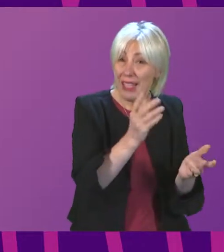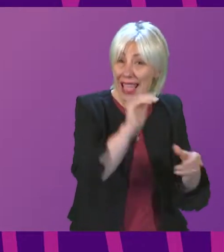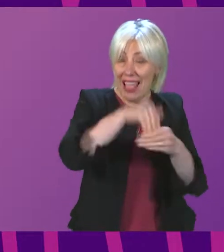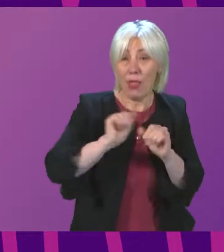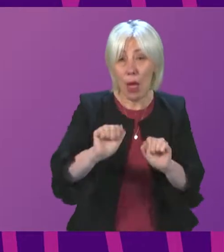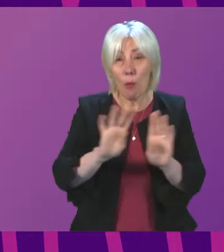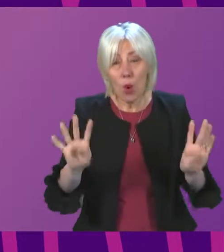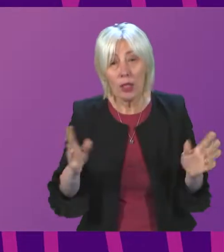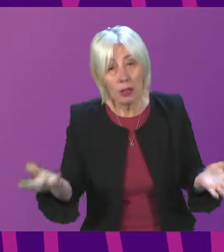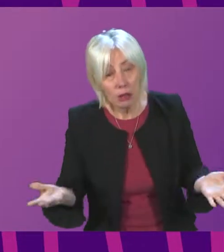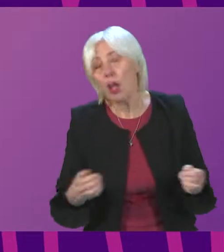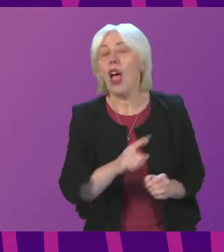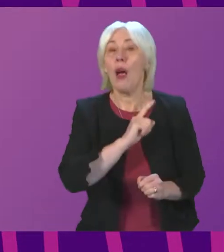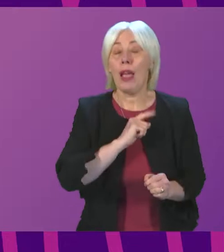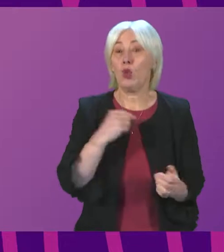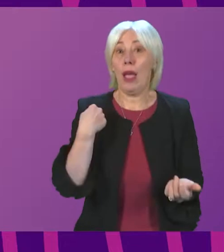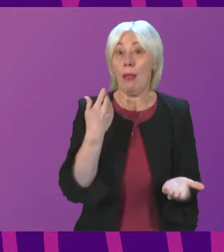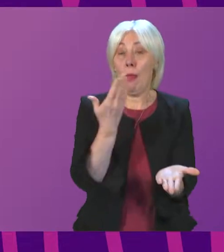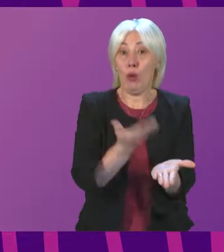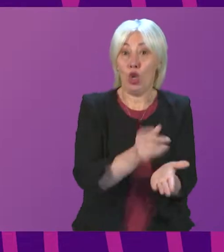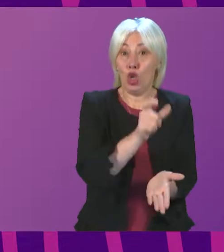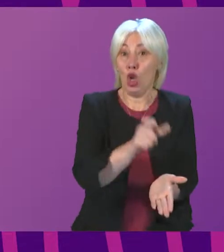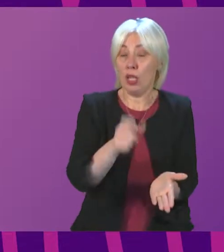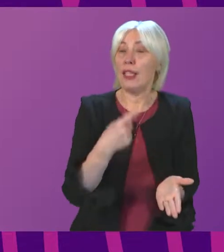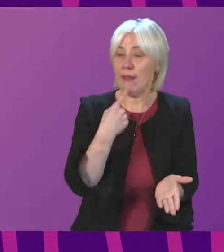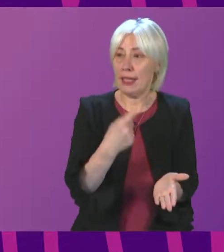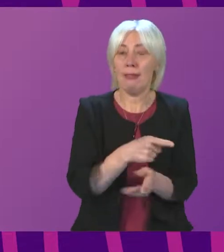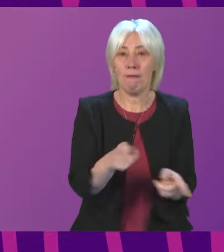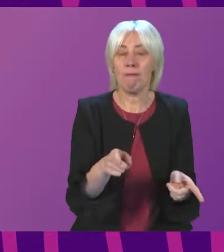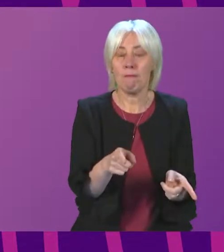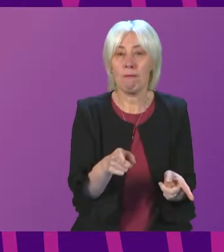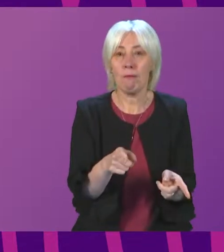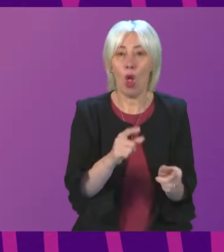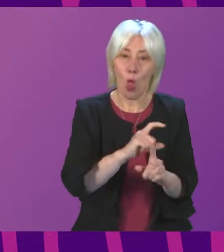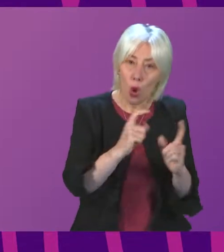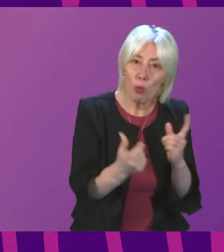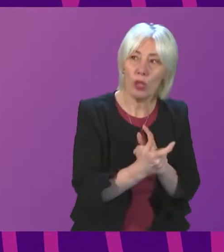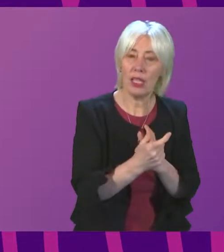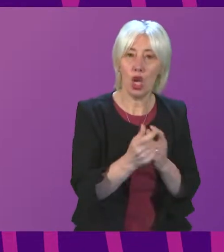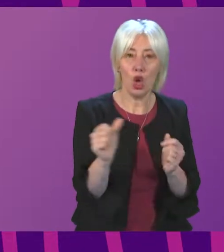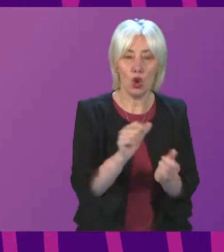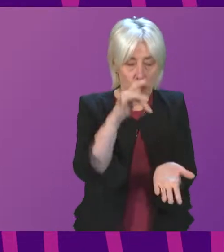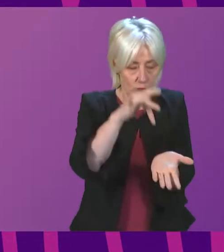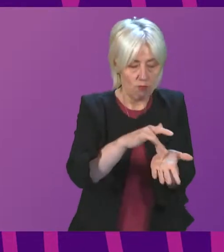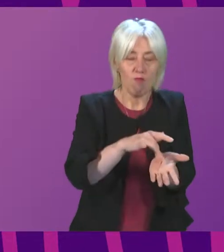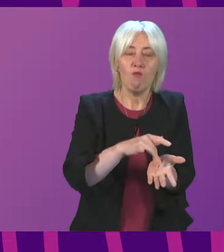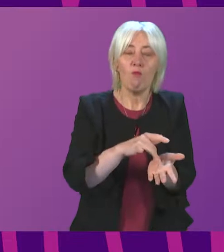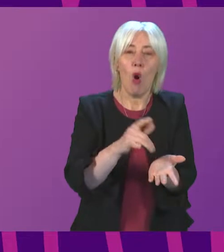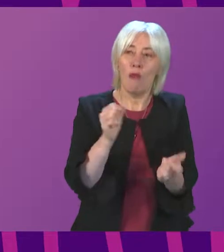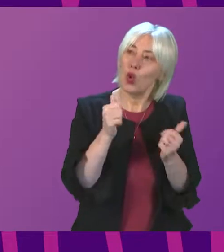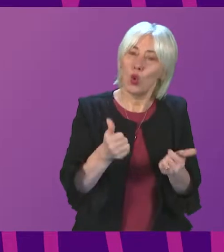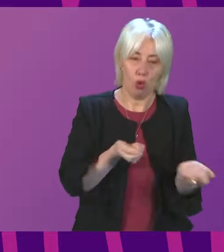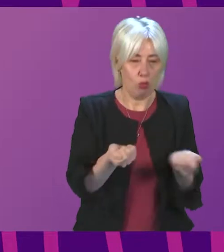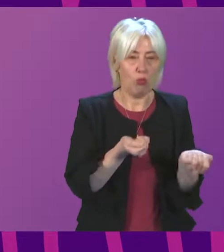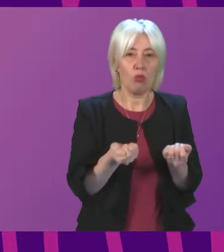the petitioner's submission rightly, in my view, states that the community and place should be at the heart of good government. Given that the